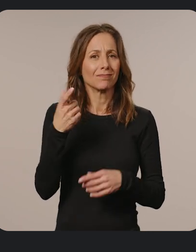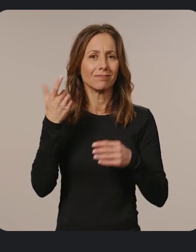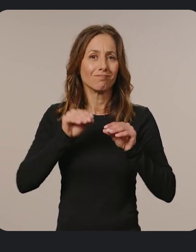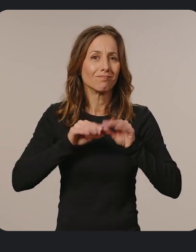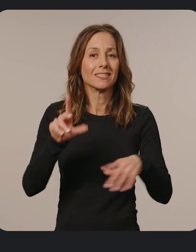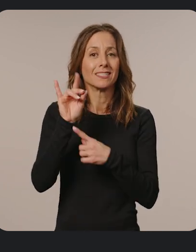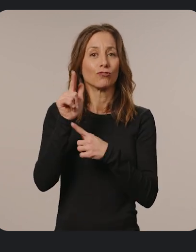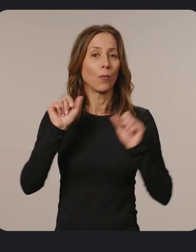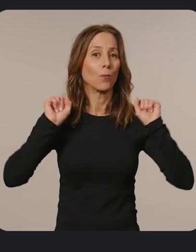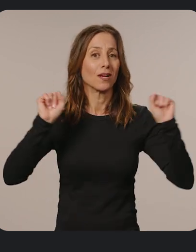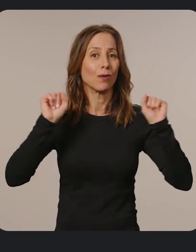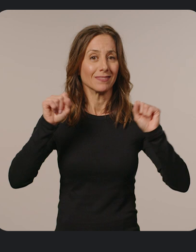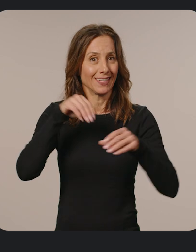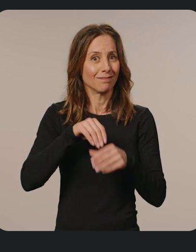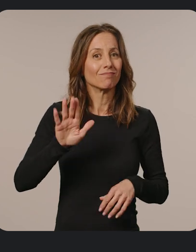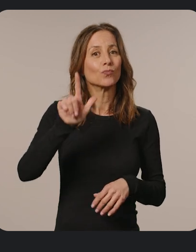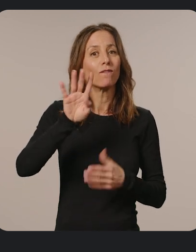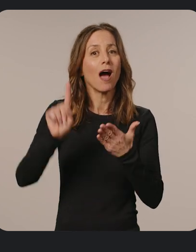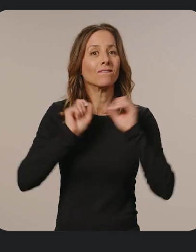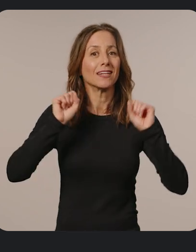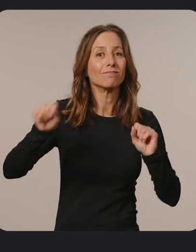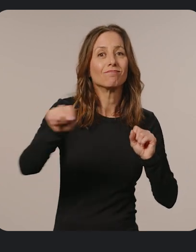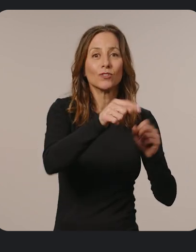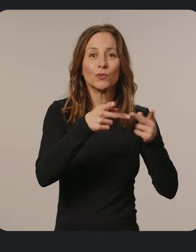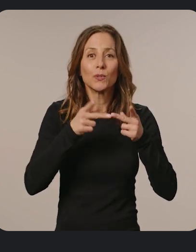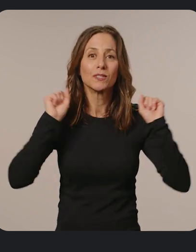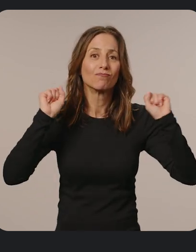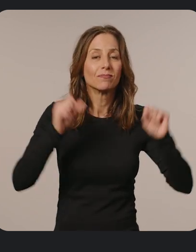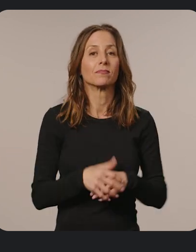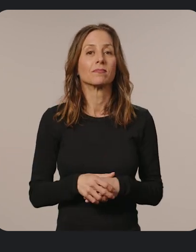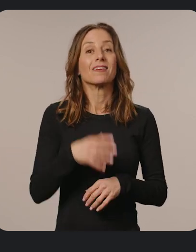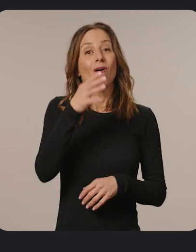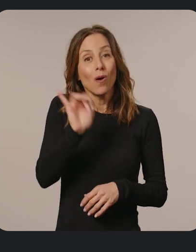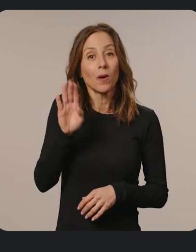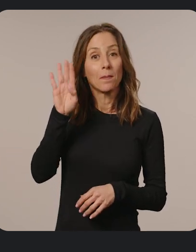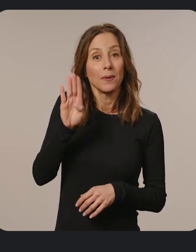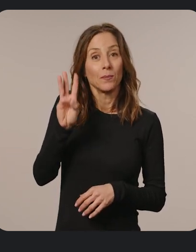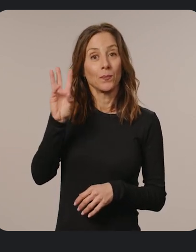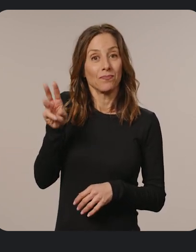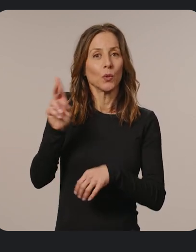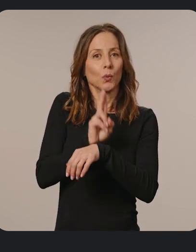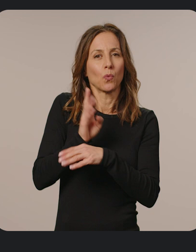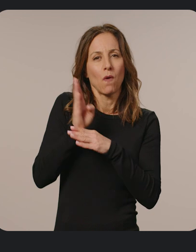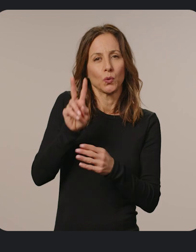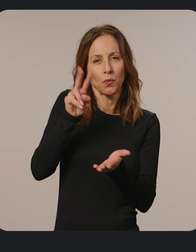delivers digital workouts in its 24-hour fitness studios. And Buffalo Wild Wings uses over 2